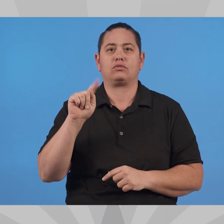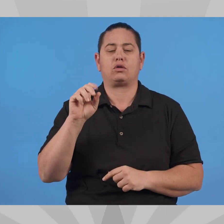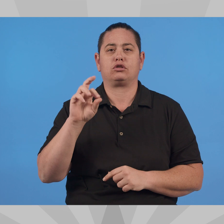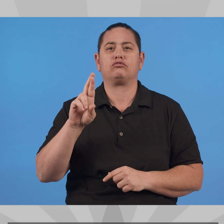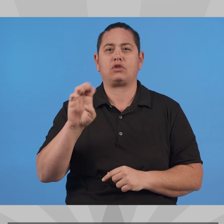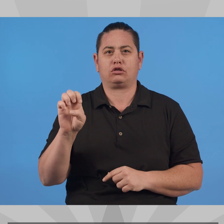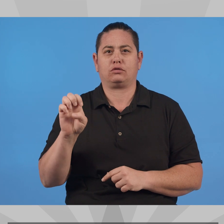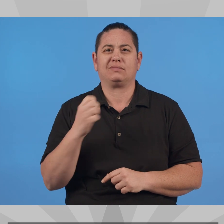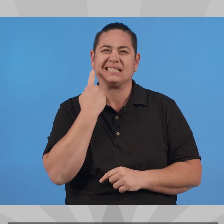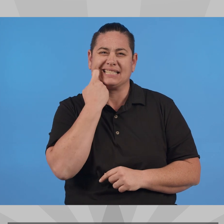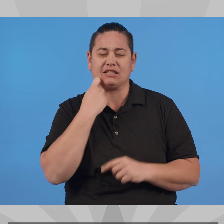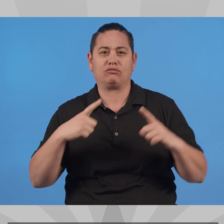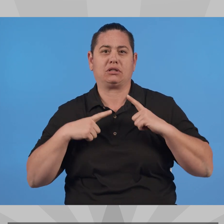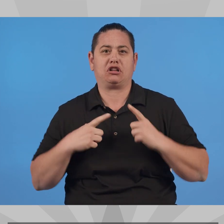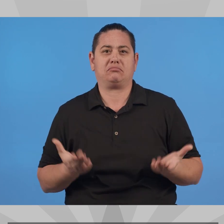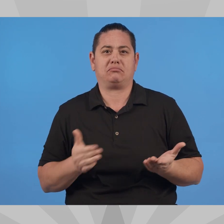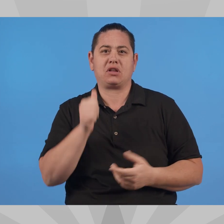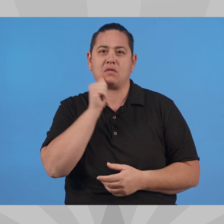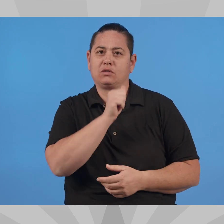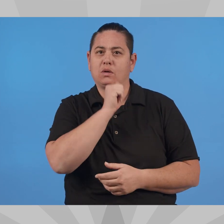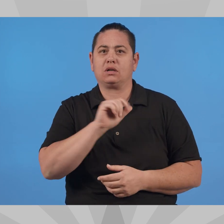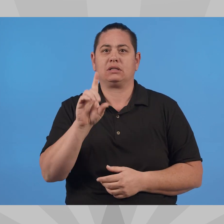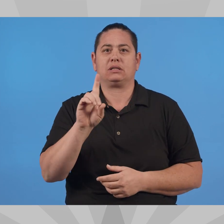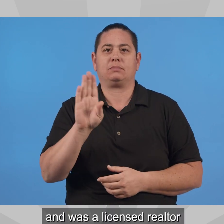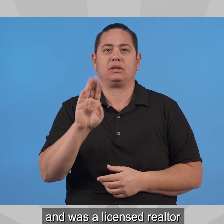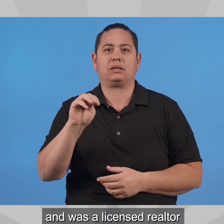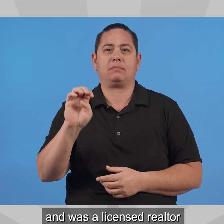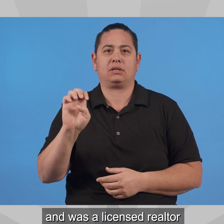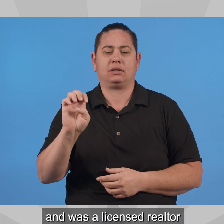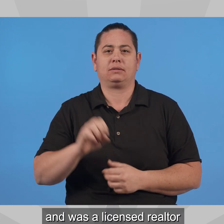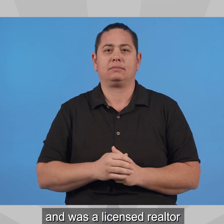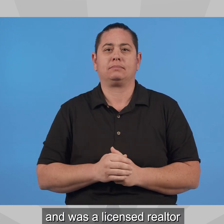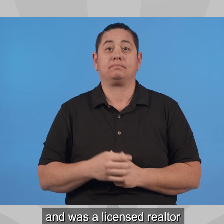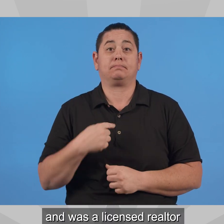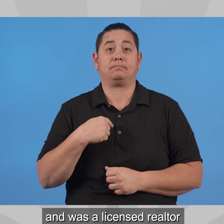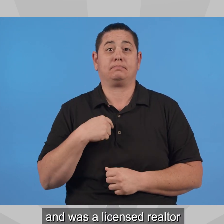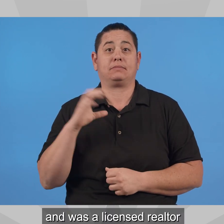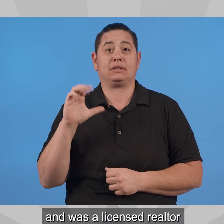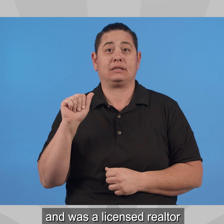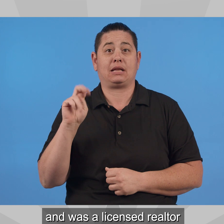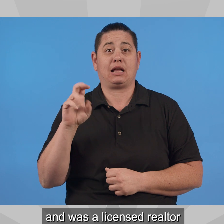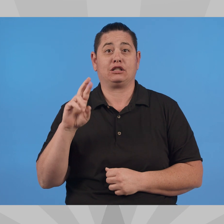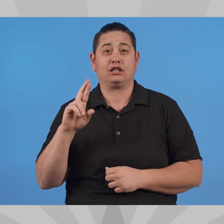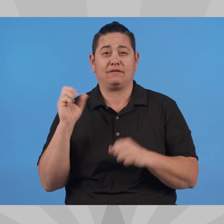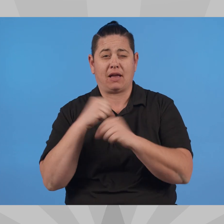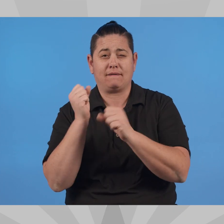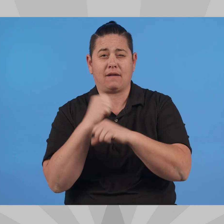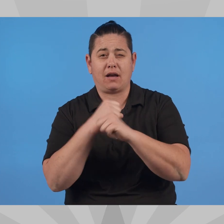I retired from the state of Arizona, DBME, and was a licensed realtor in the state of Arizona.